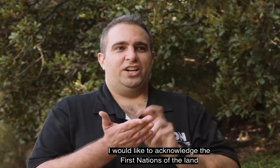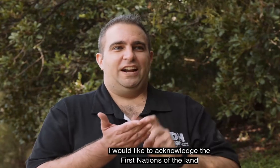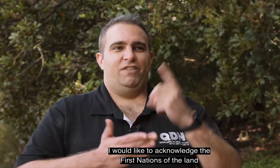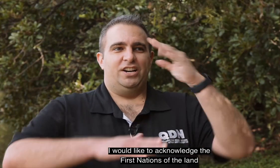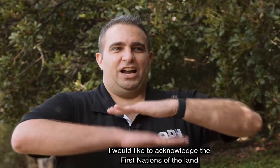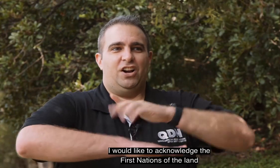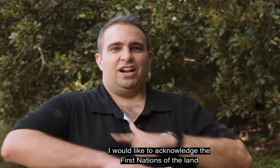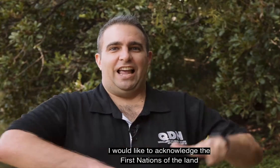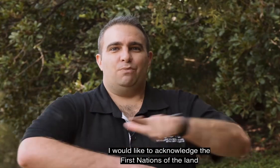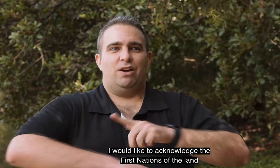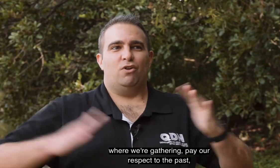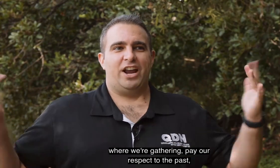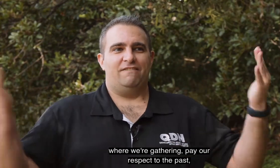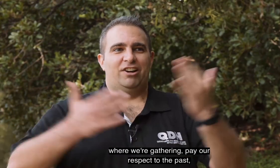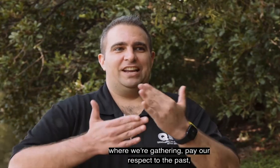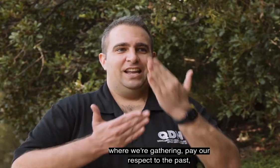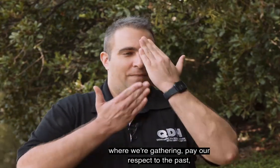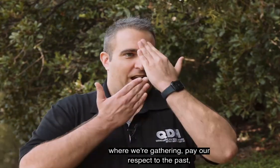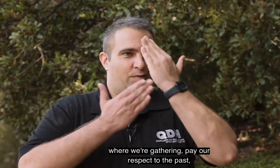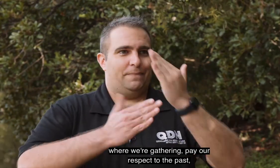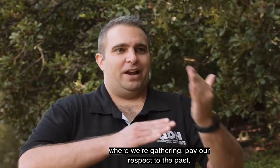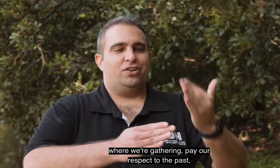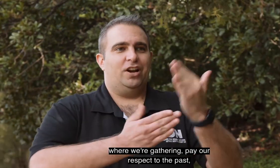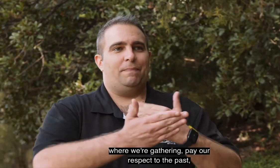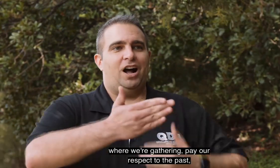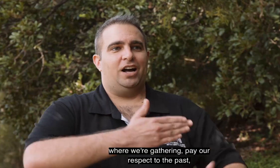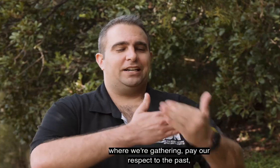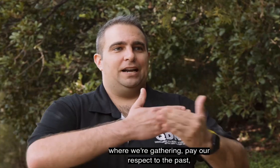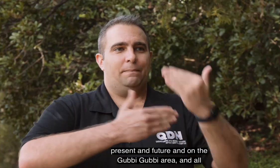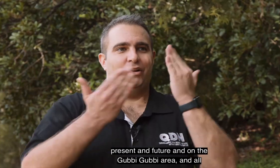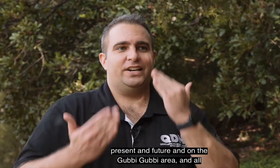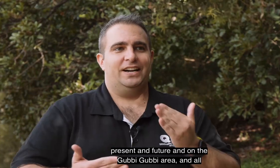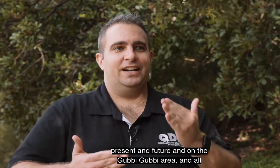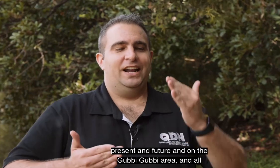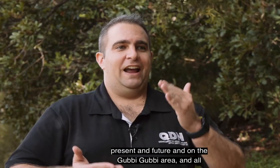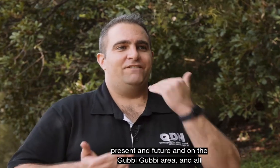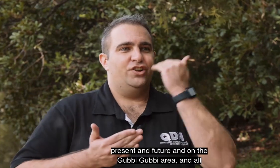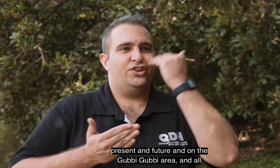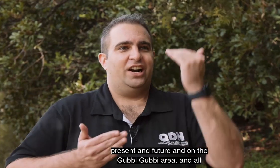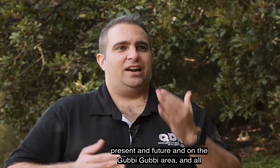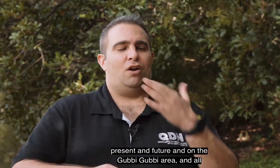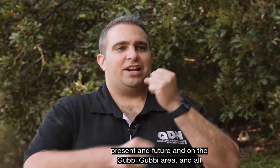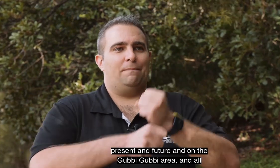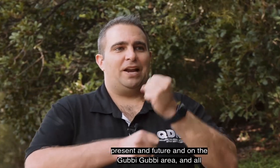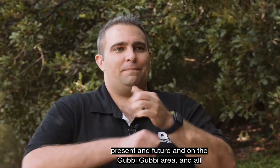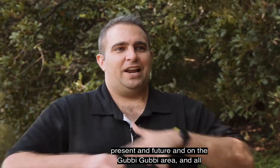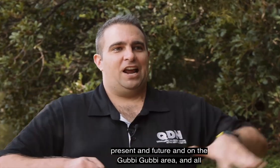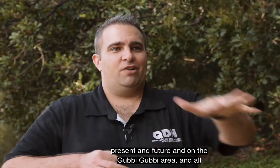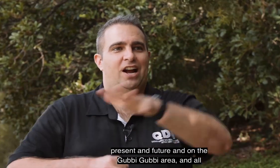the First Nations, the land where we're gathering, pay our respect to the past, present and future and on the Gumby Gumby area